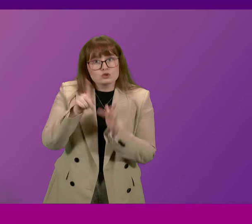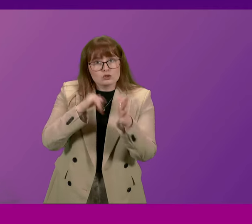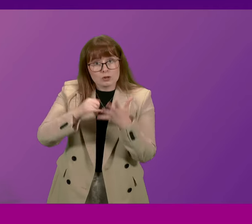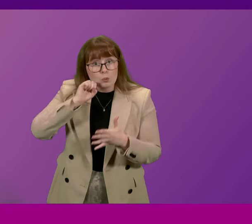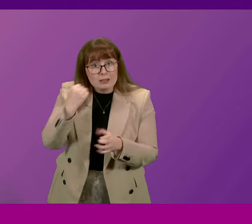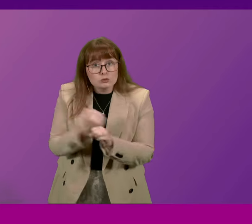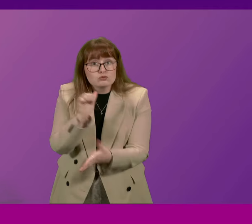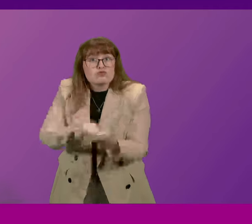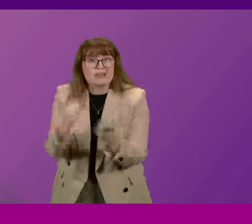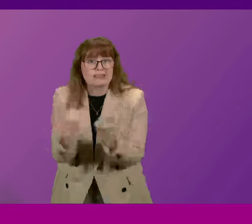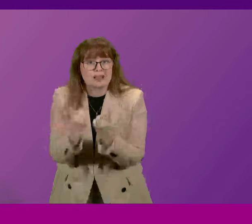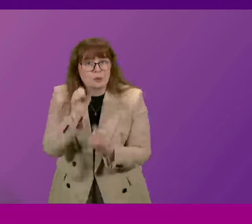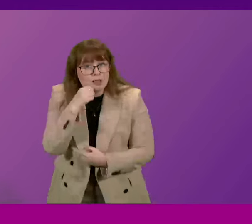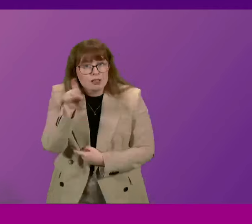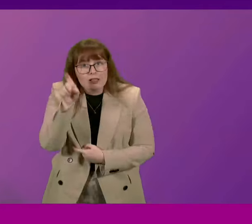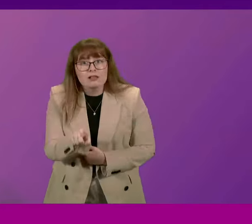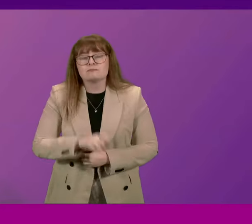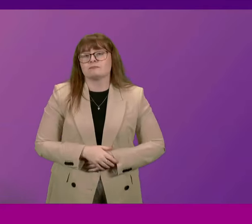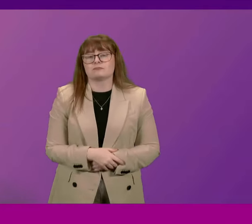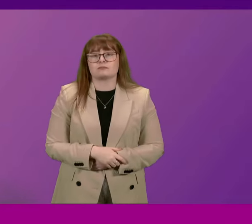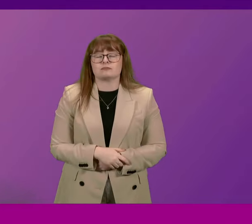do the right thing? First Minister.